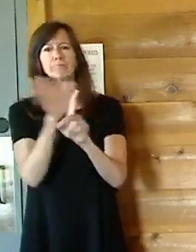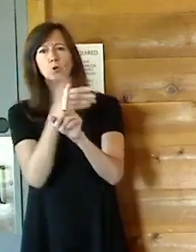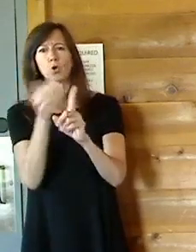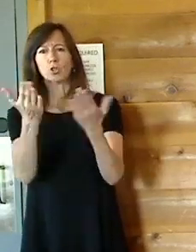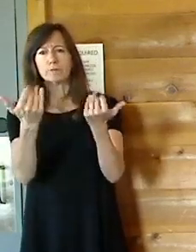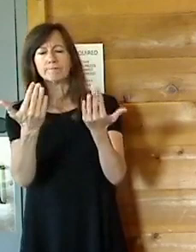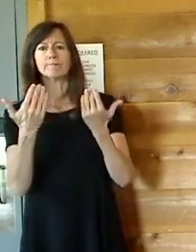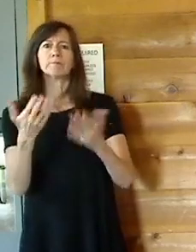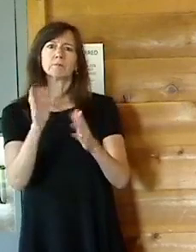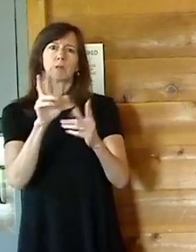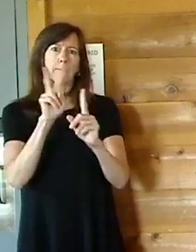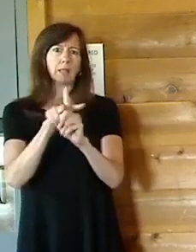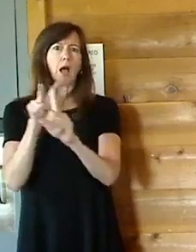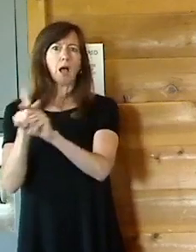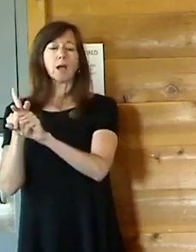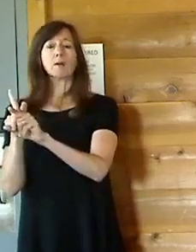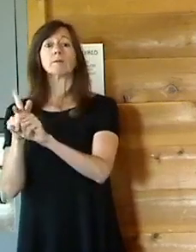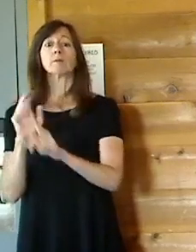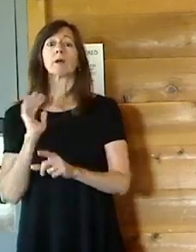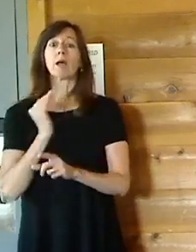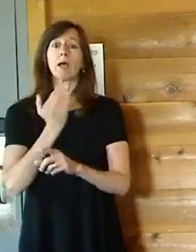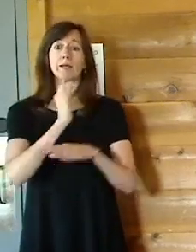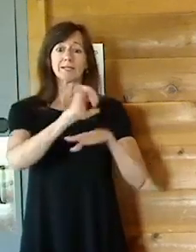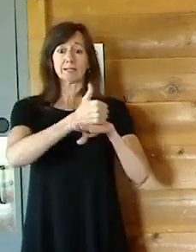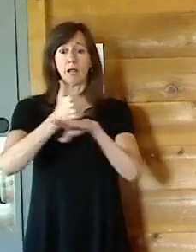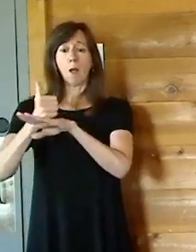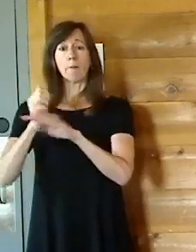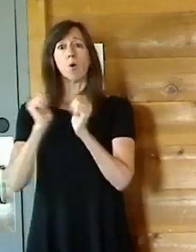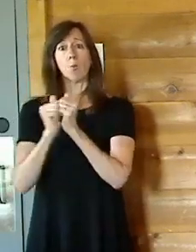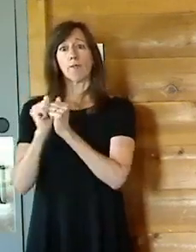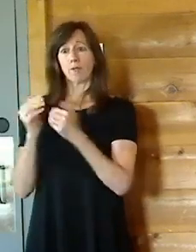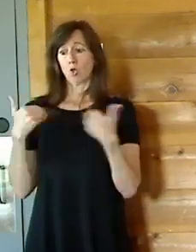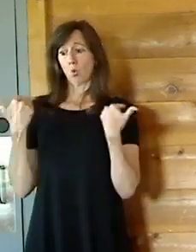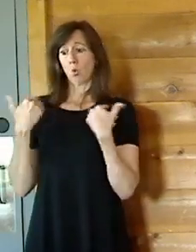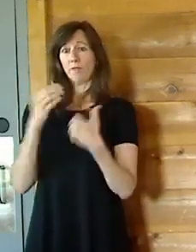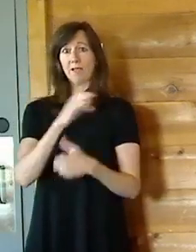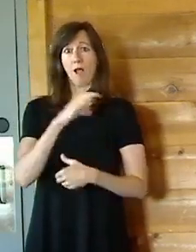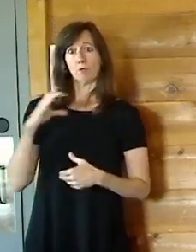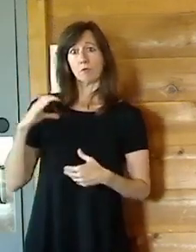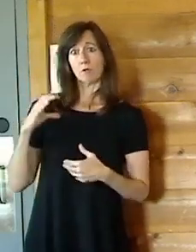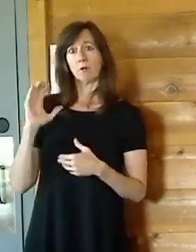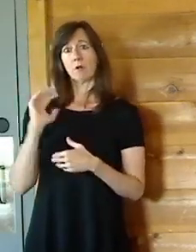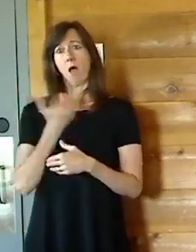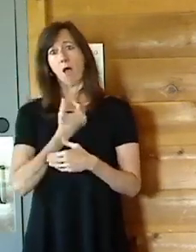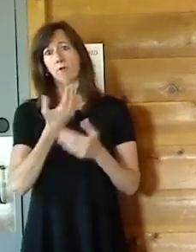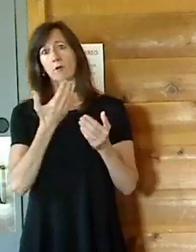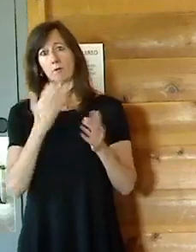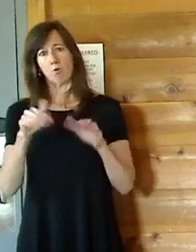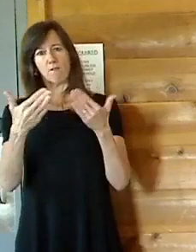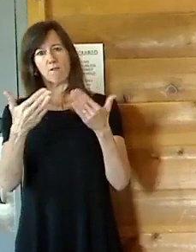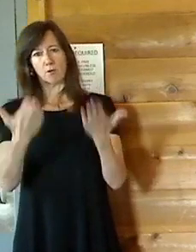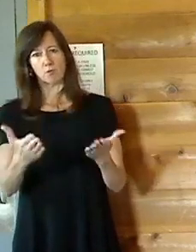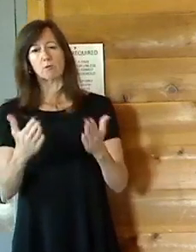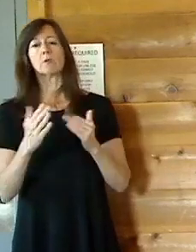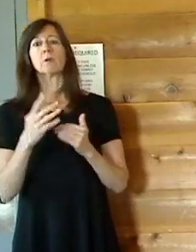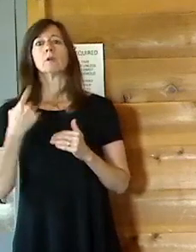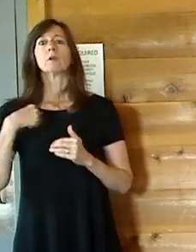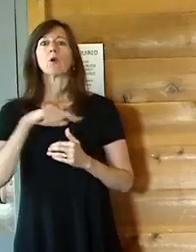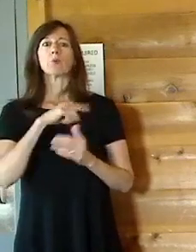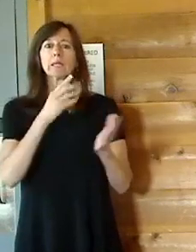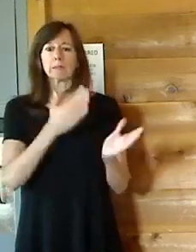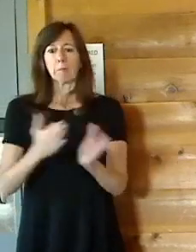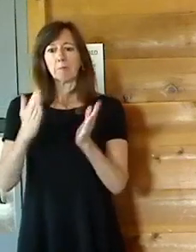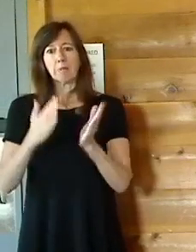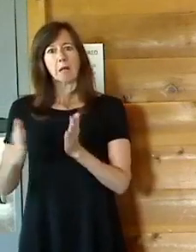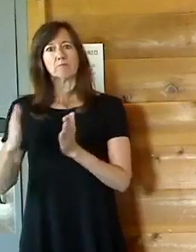work we do with our youth council and other providers. The planning department is responsible for the management of the grant. They simply